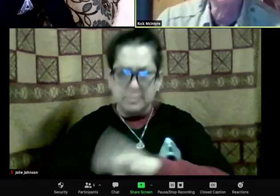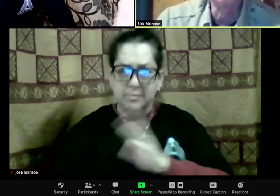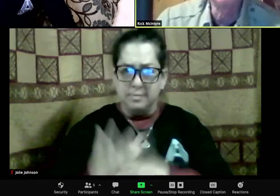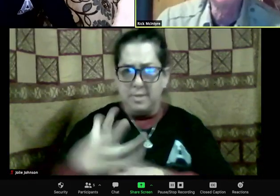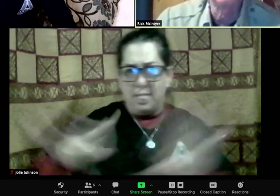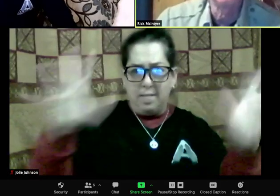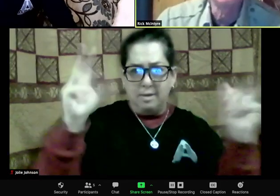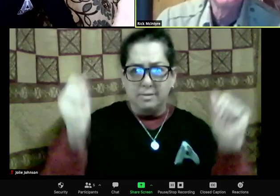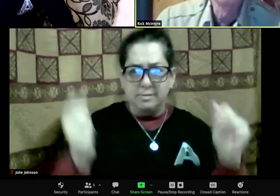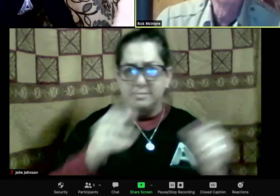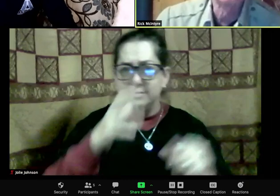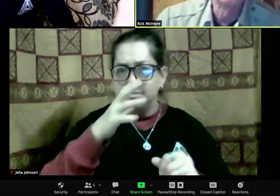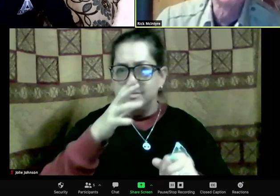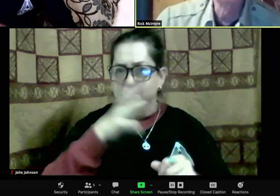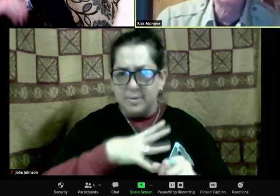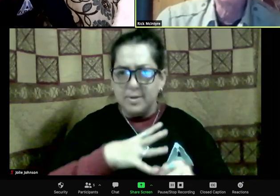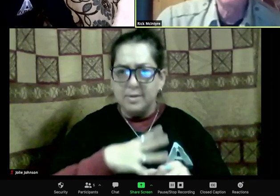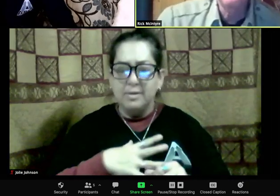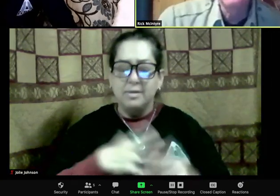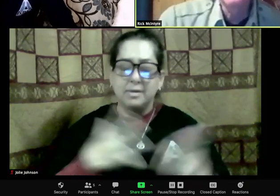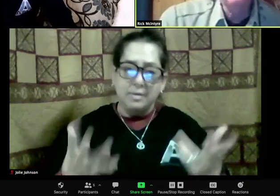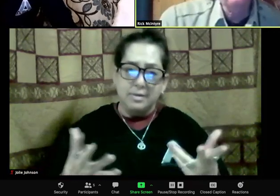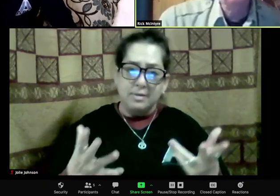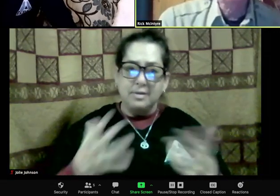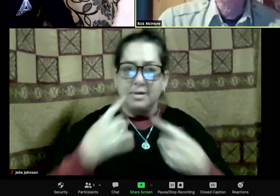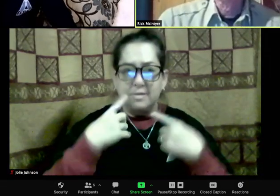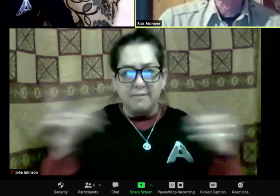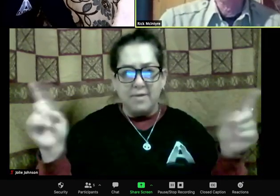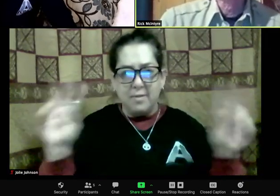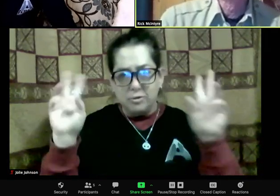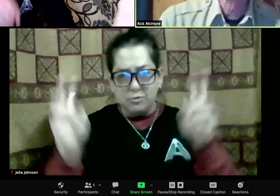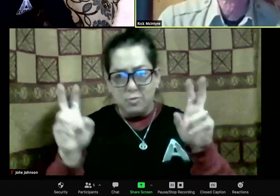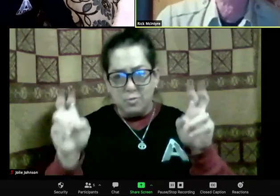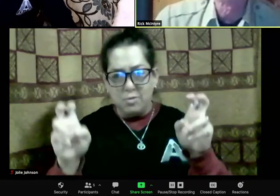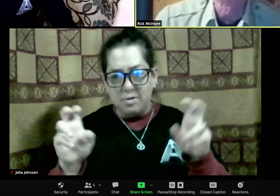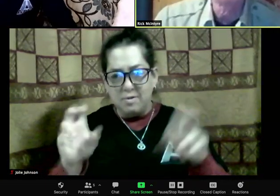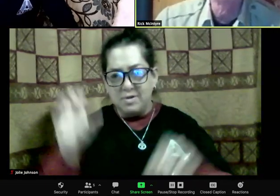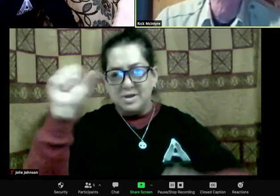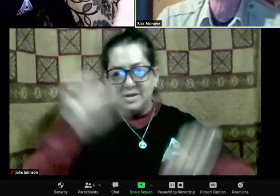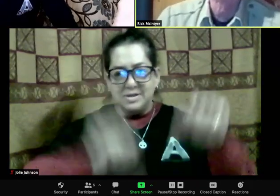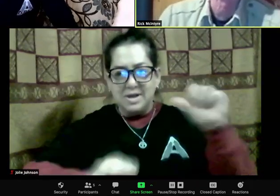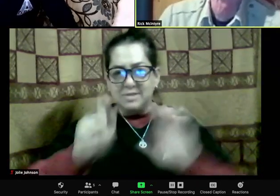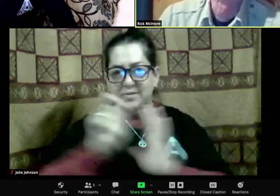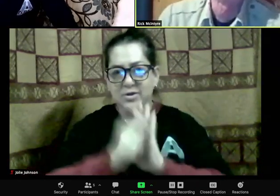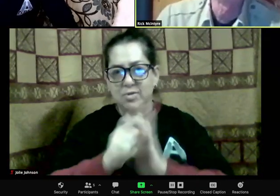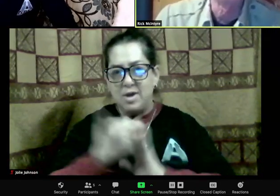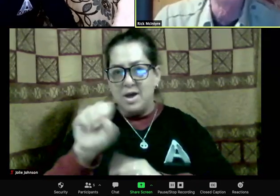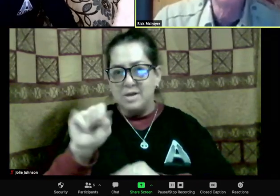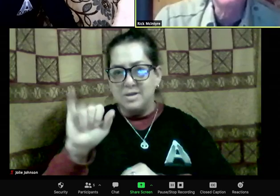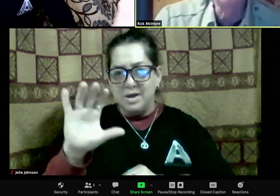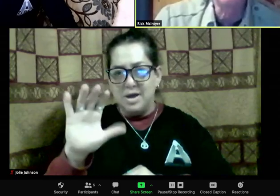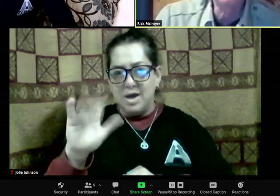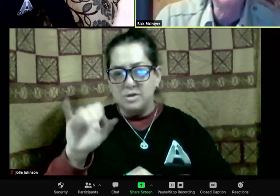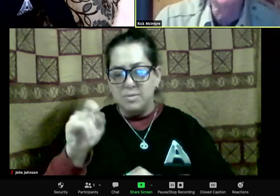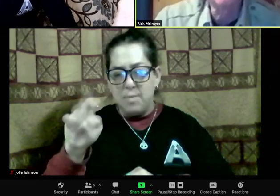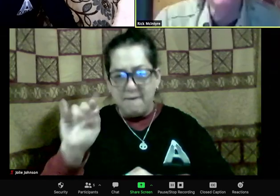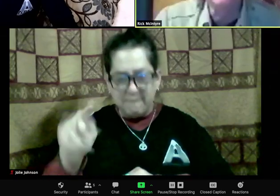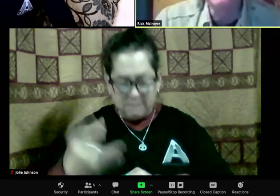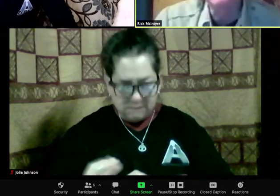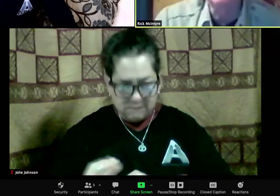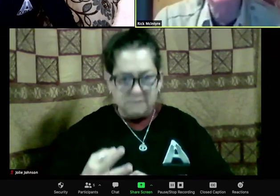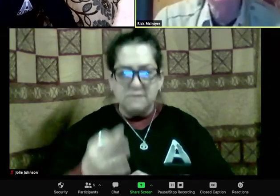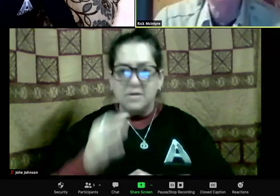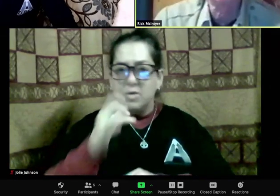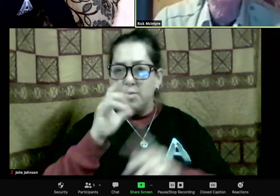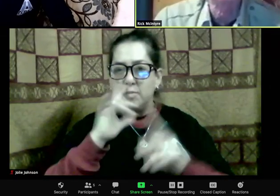where wolf pups come from or how they're made. They just don't understand the whole thing because it's two months between the